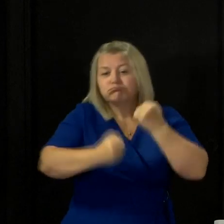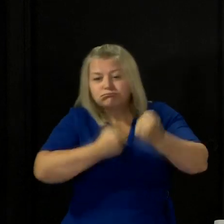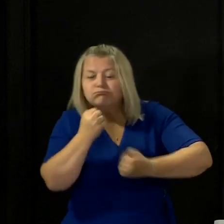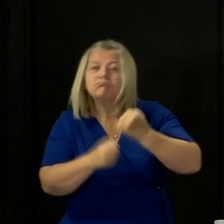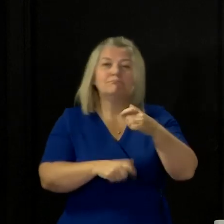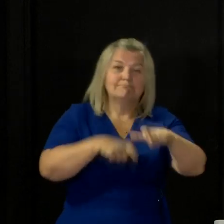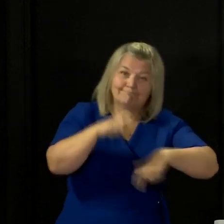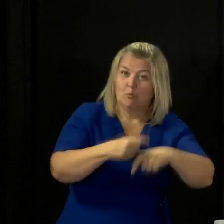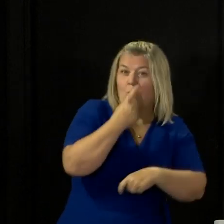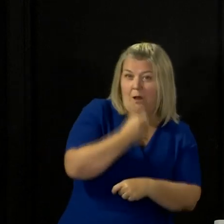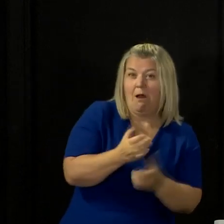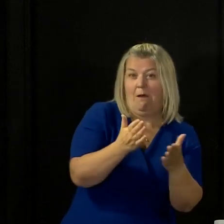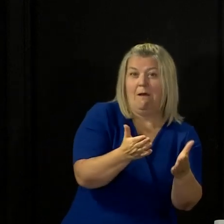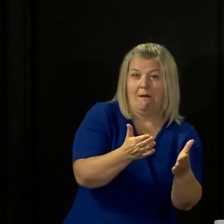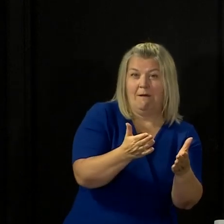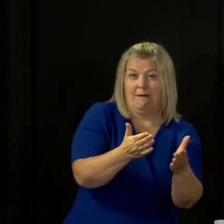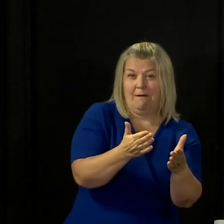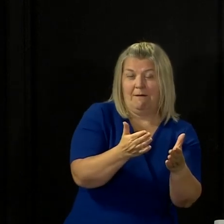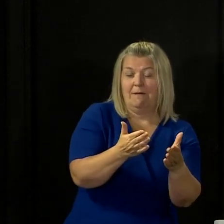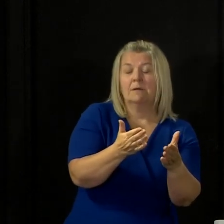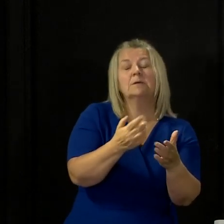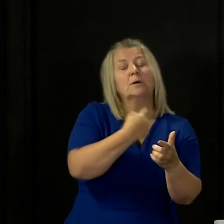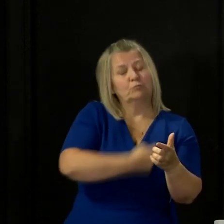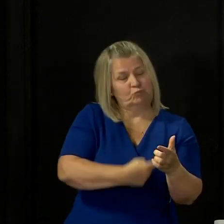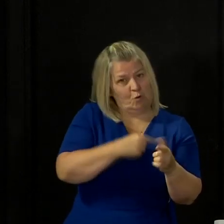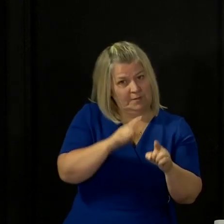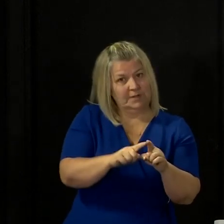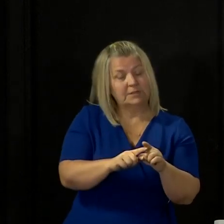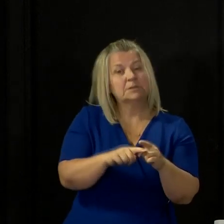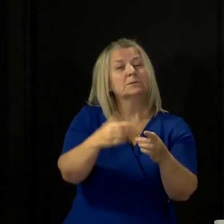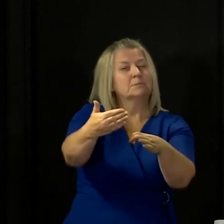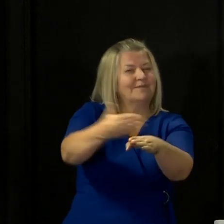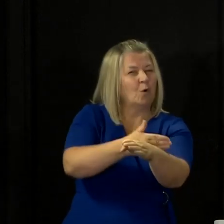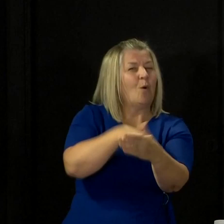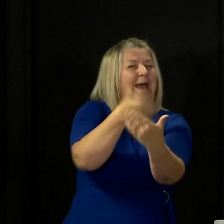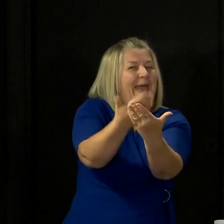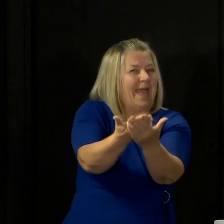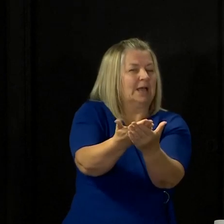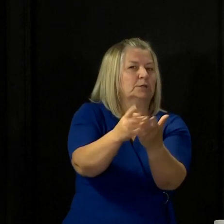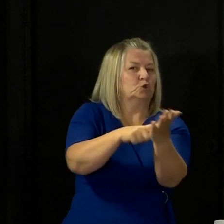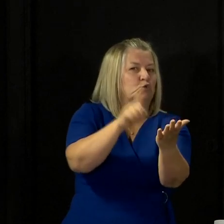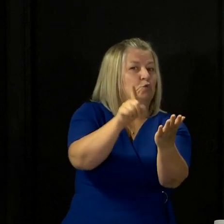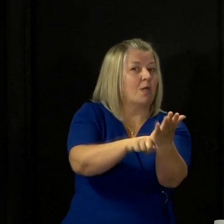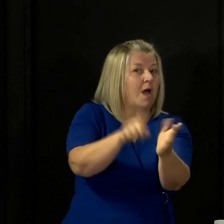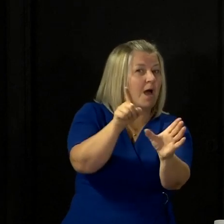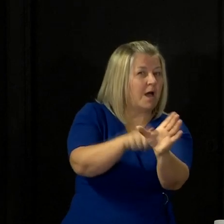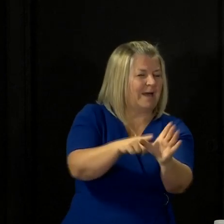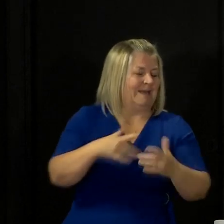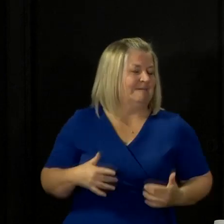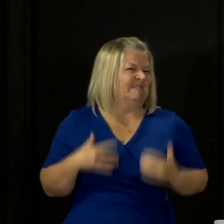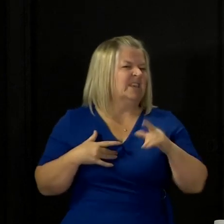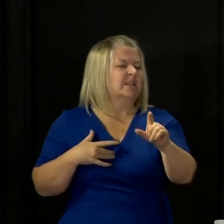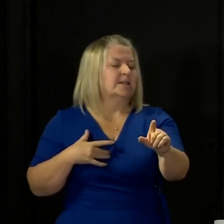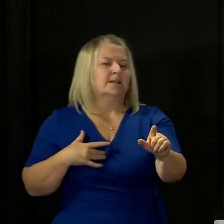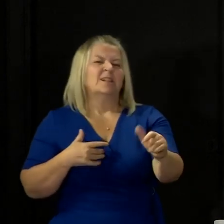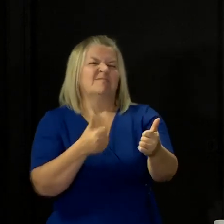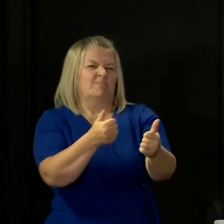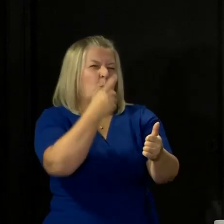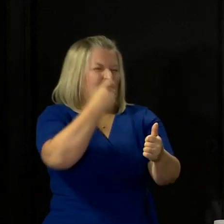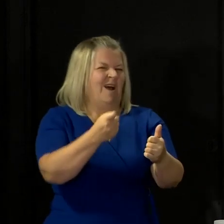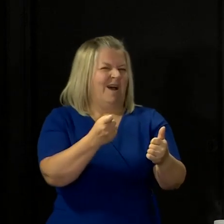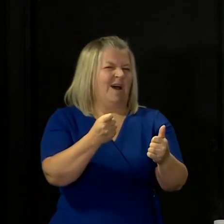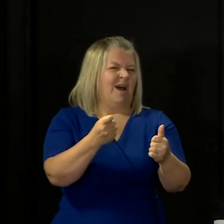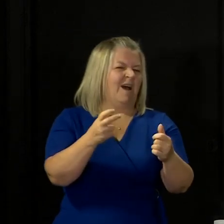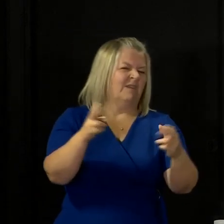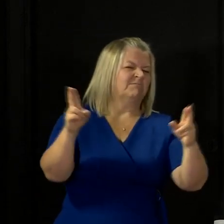that we will ease our guidance again before the end of July if we are confident that we can do so safely. And I guarantee that